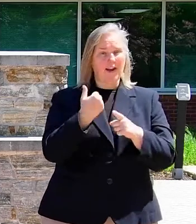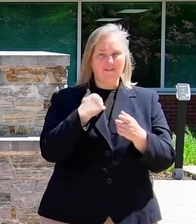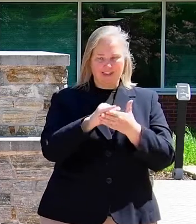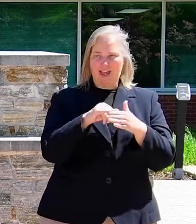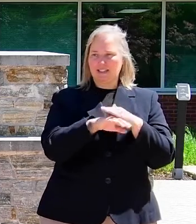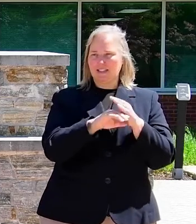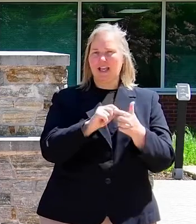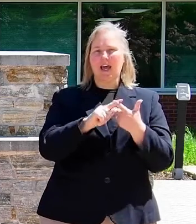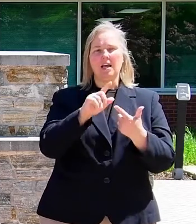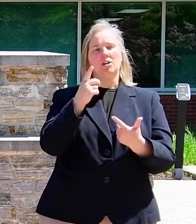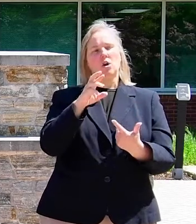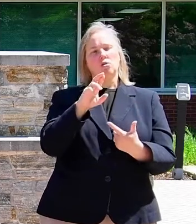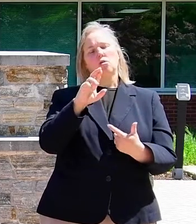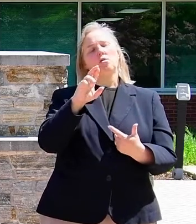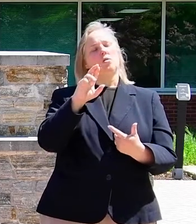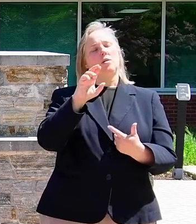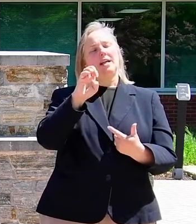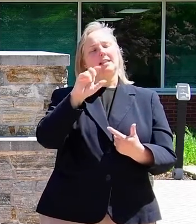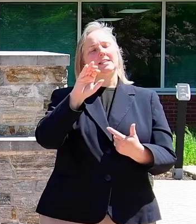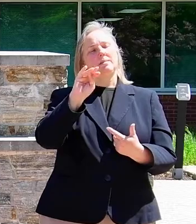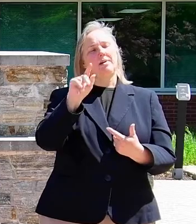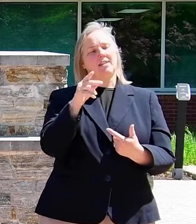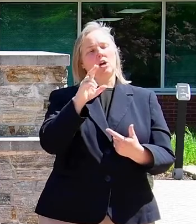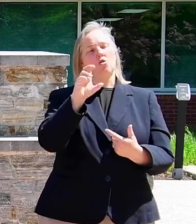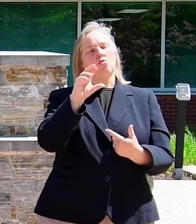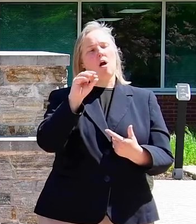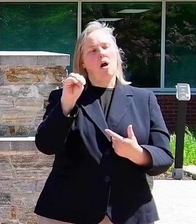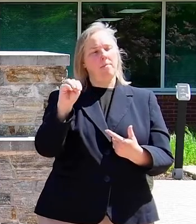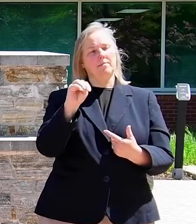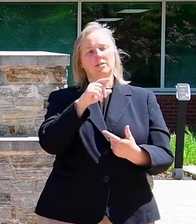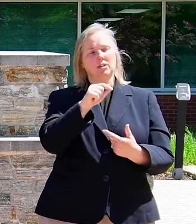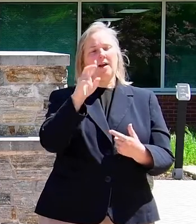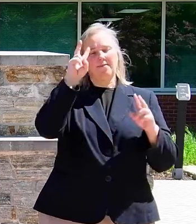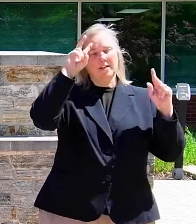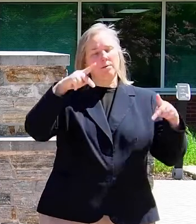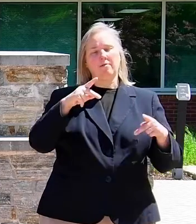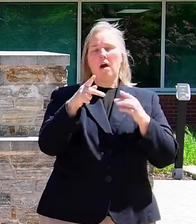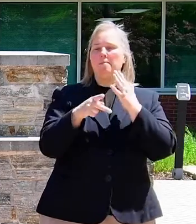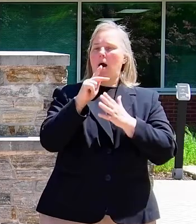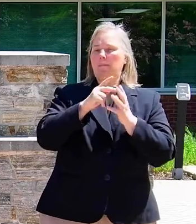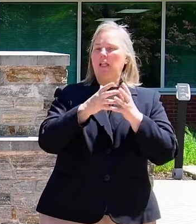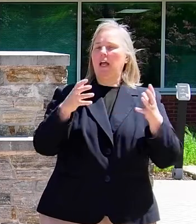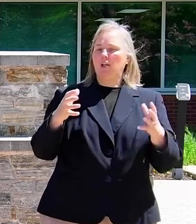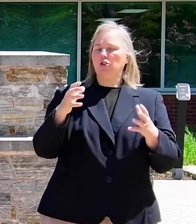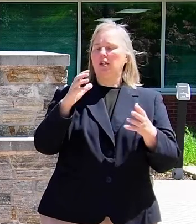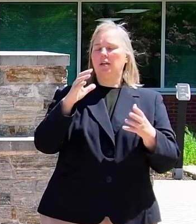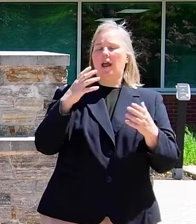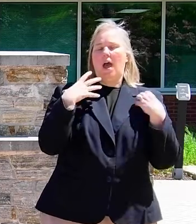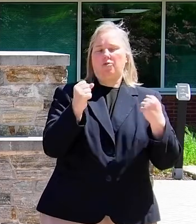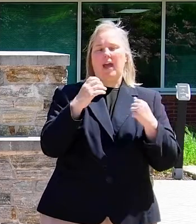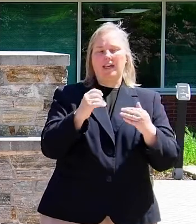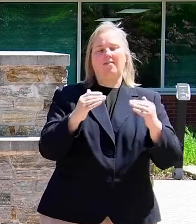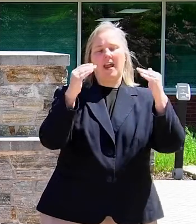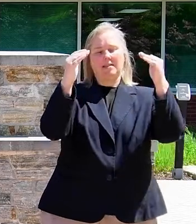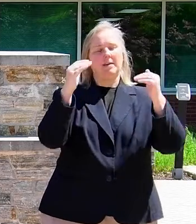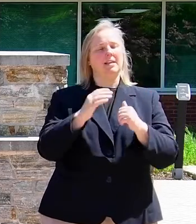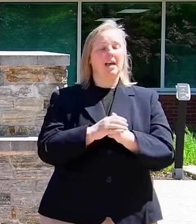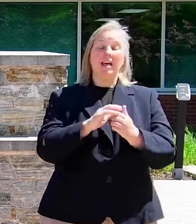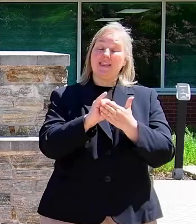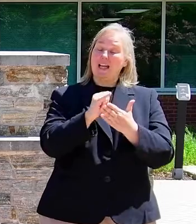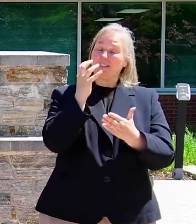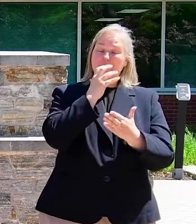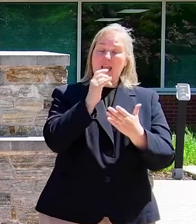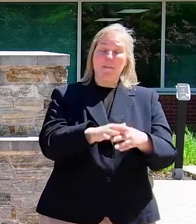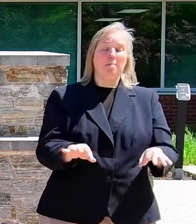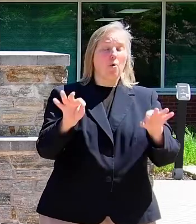And Dr. Elizabeth Krom, who is the vice president of population health and advancement. It is incredibly important